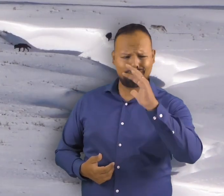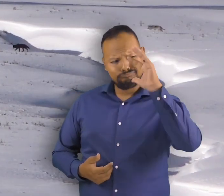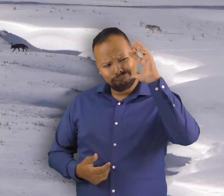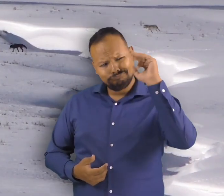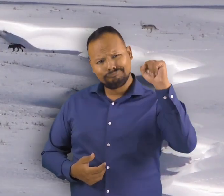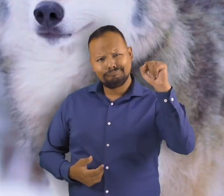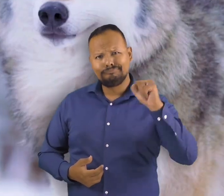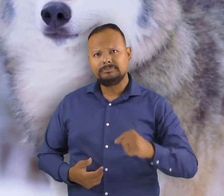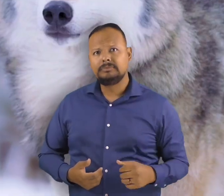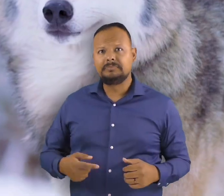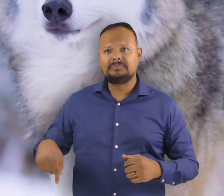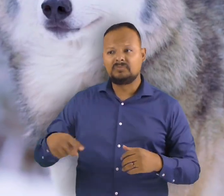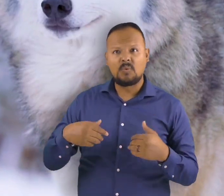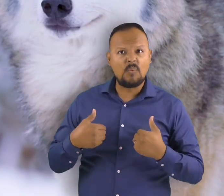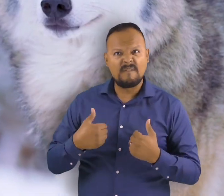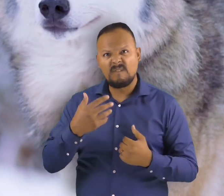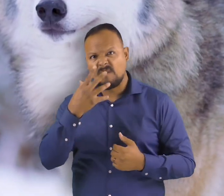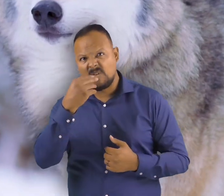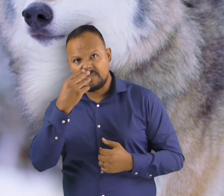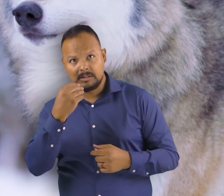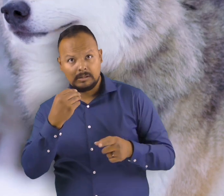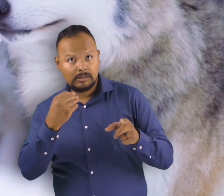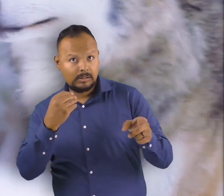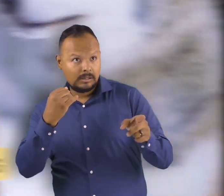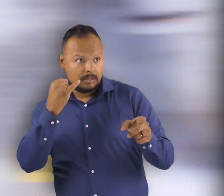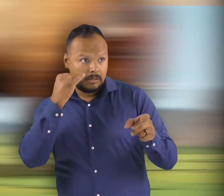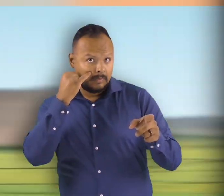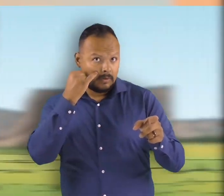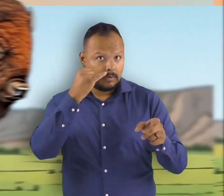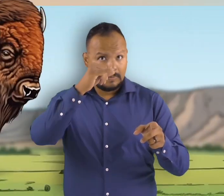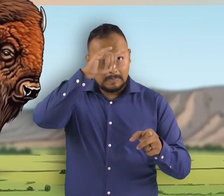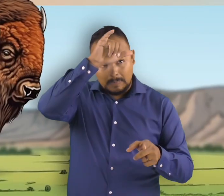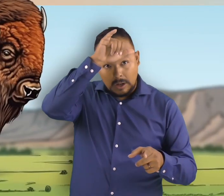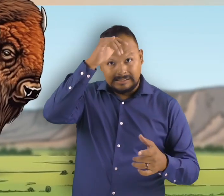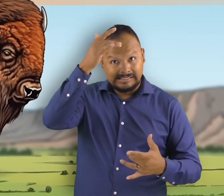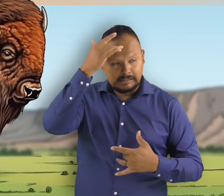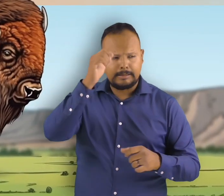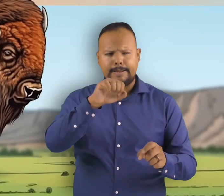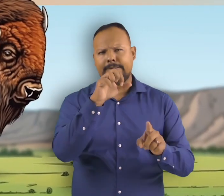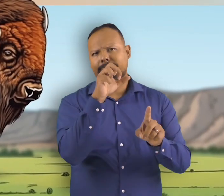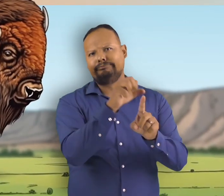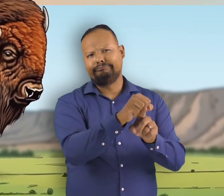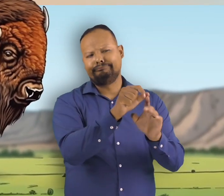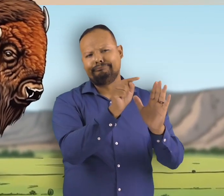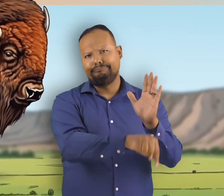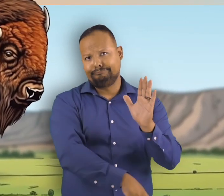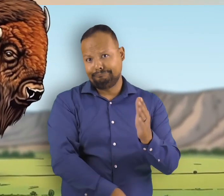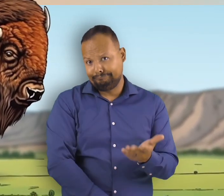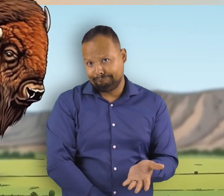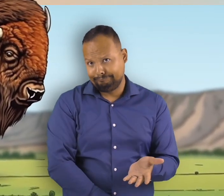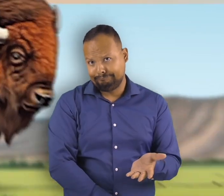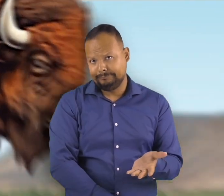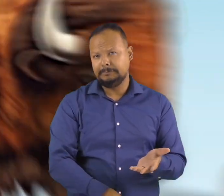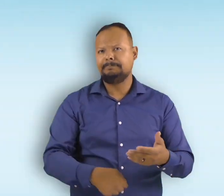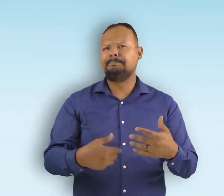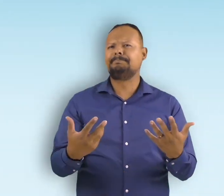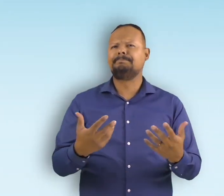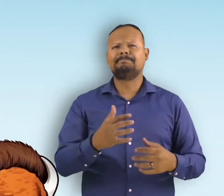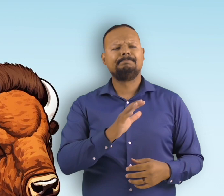can defeat only sick bison what do bison eat if you